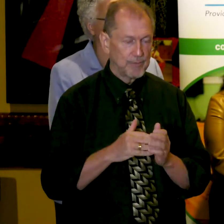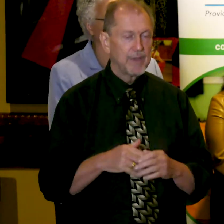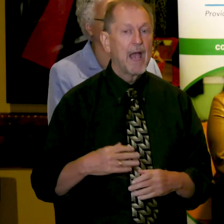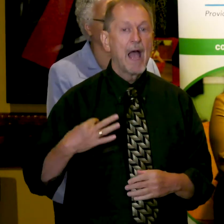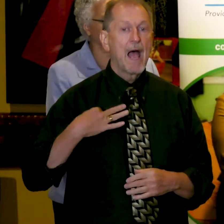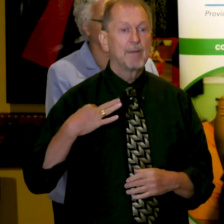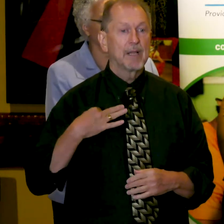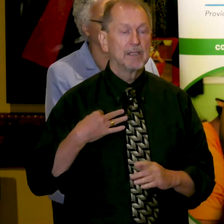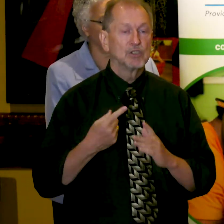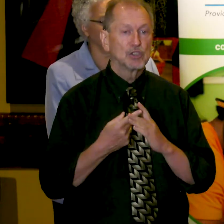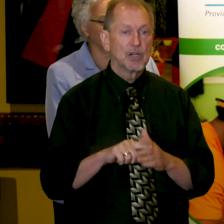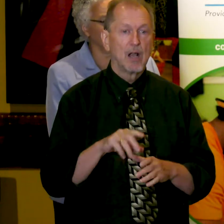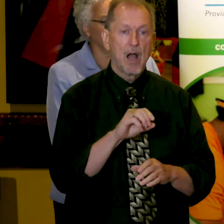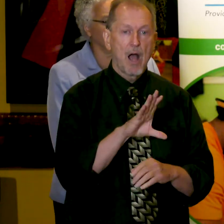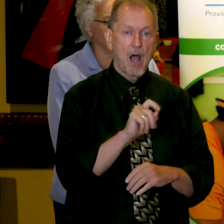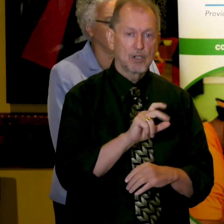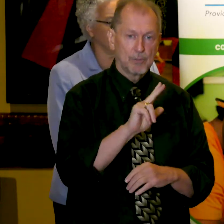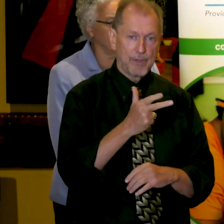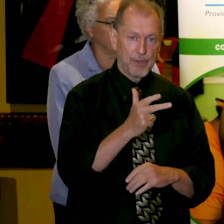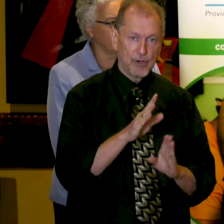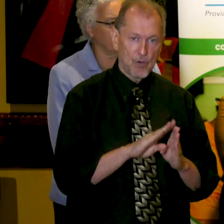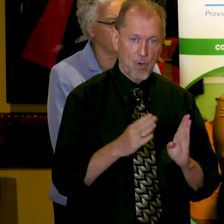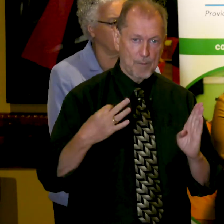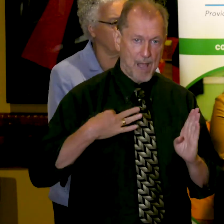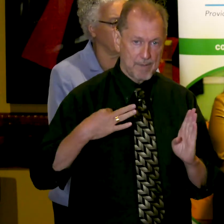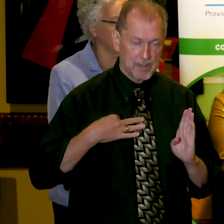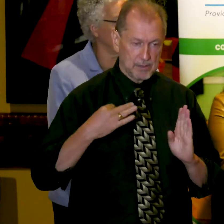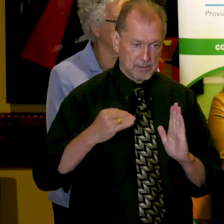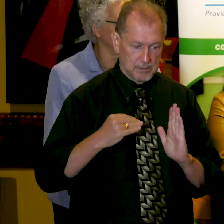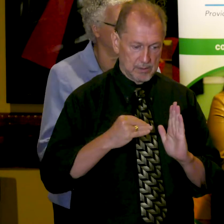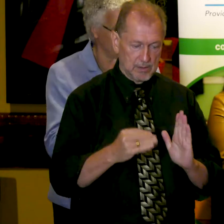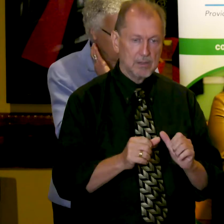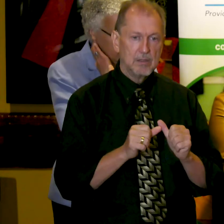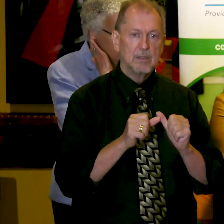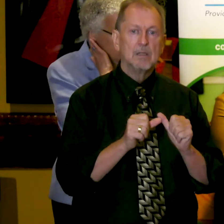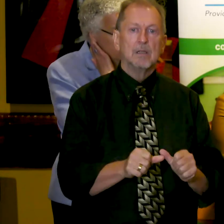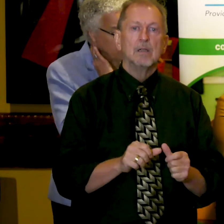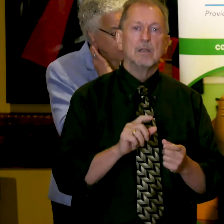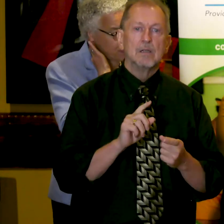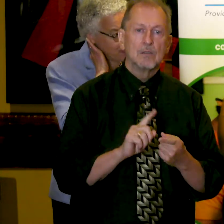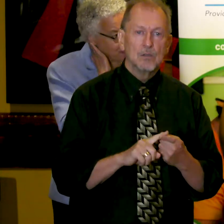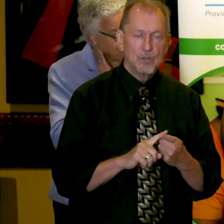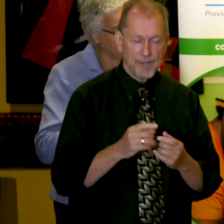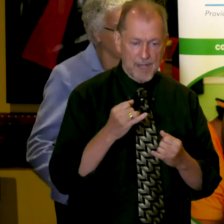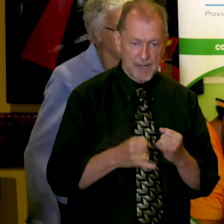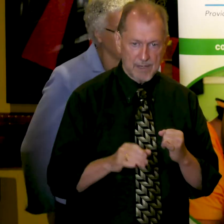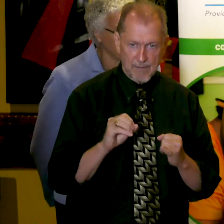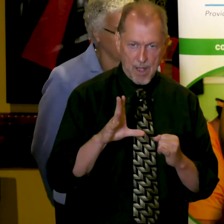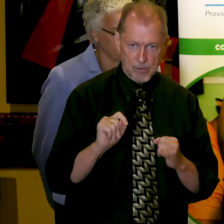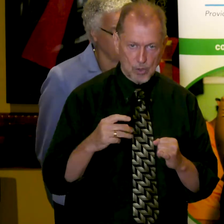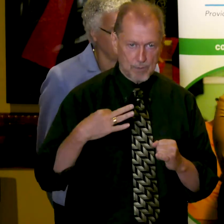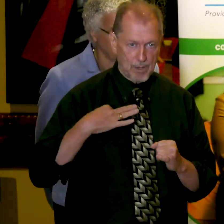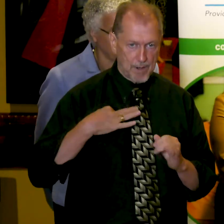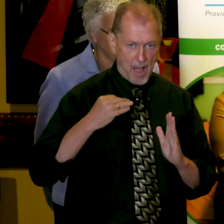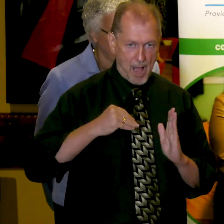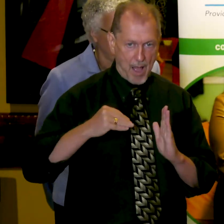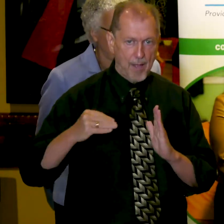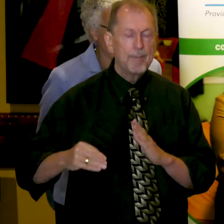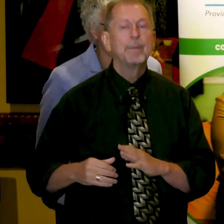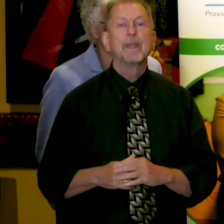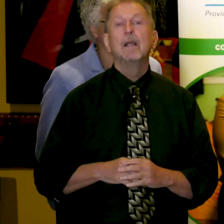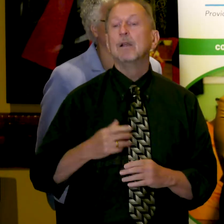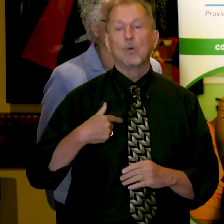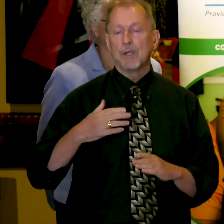will be open October 3rd. We're going to keep it open throughout all of October. We are not reviewing any